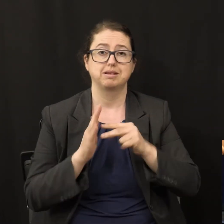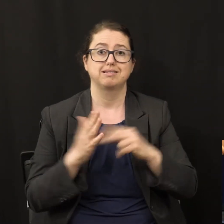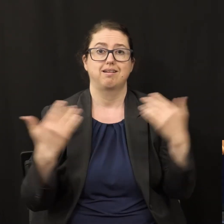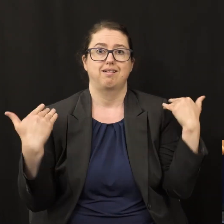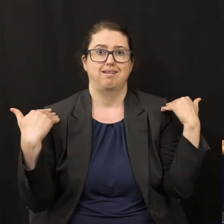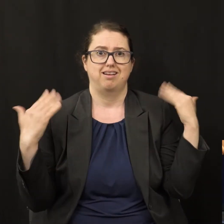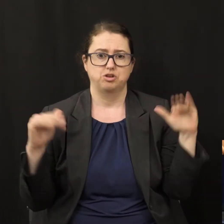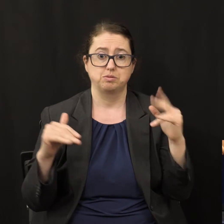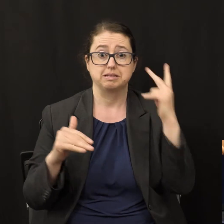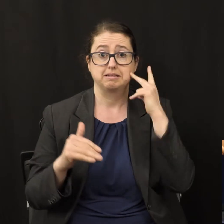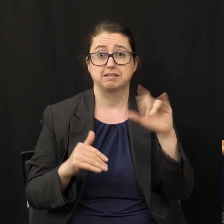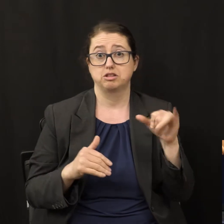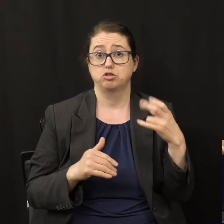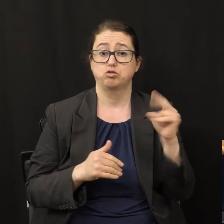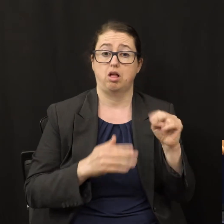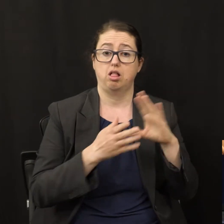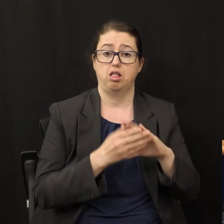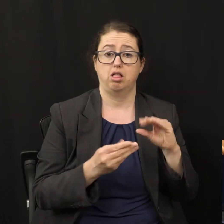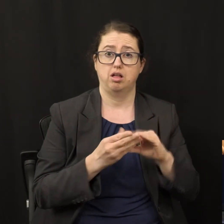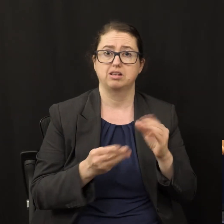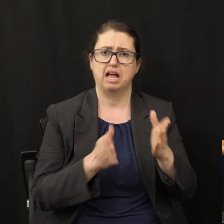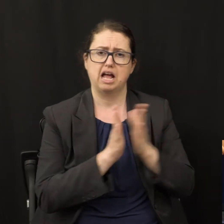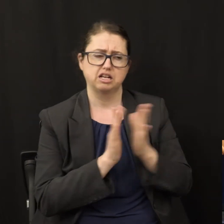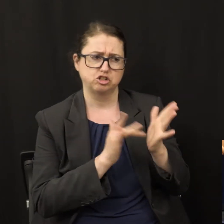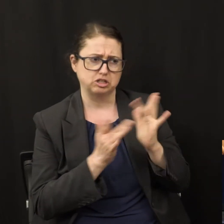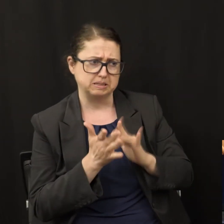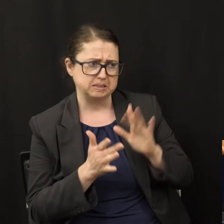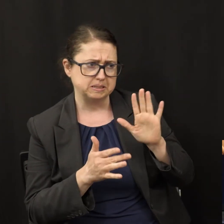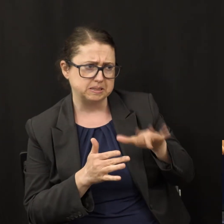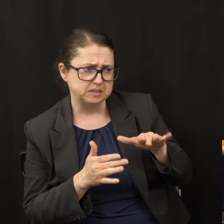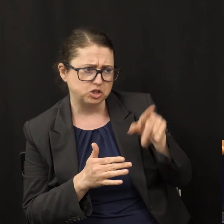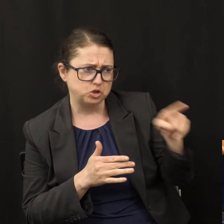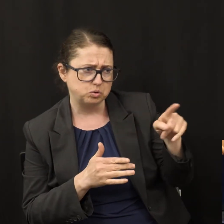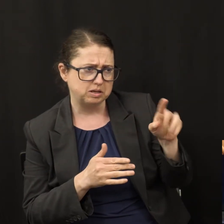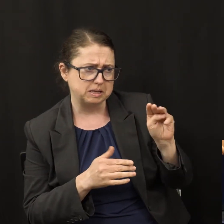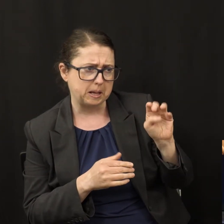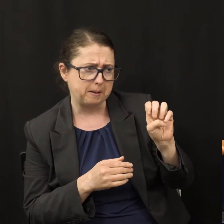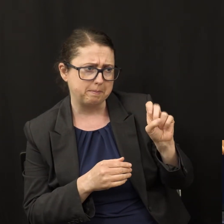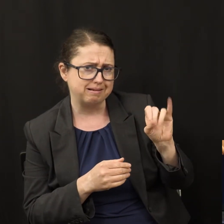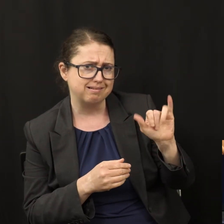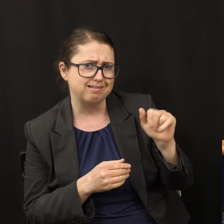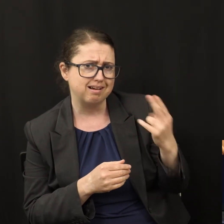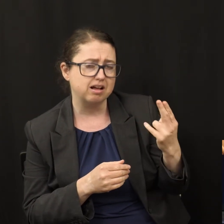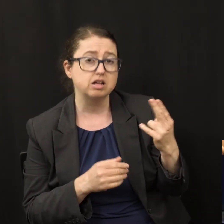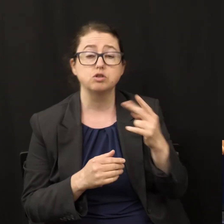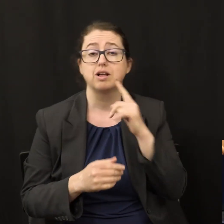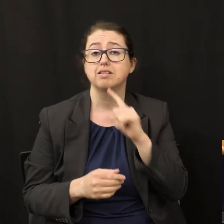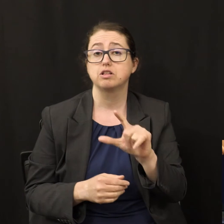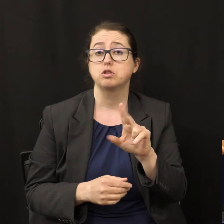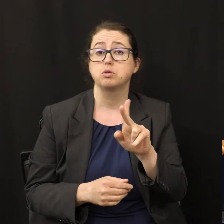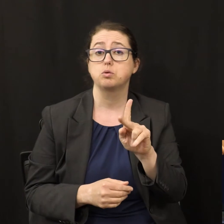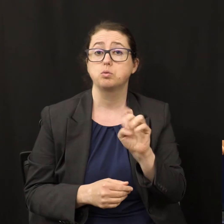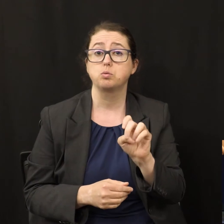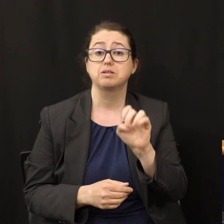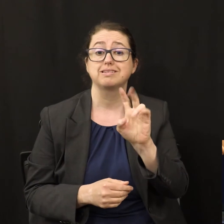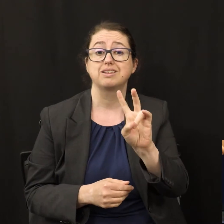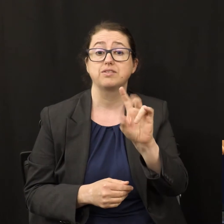ask Jesus whether he was the Messiah, they are described in Luke 7.24 as angels,